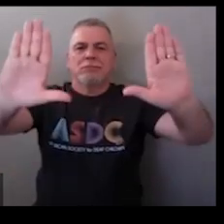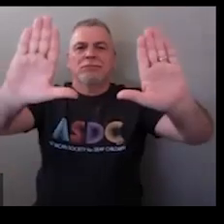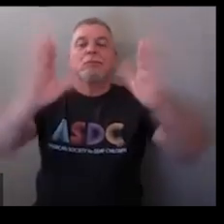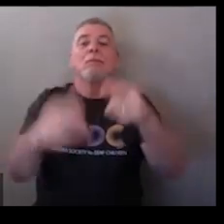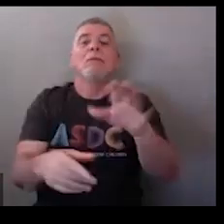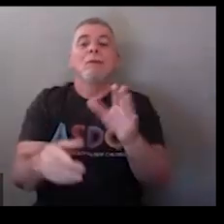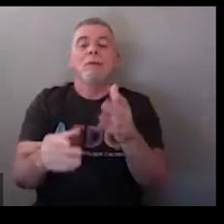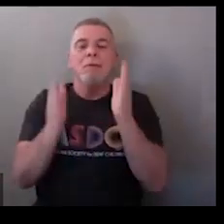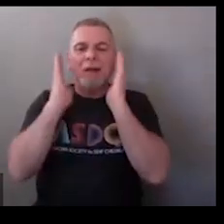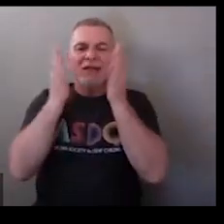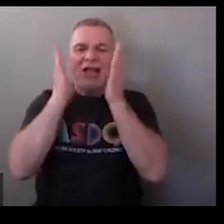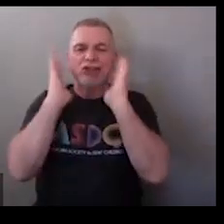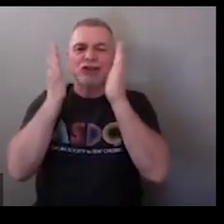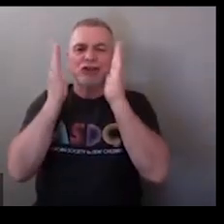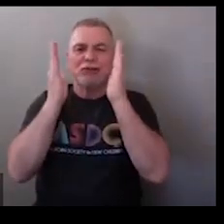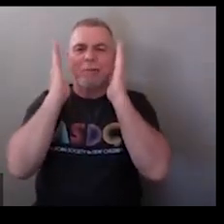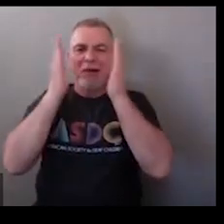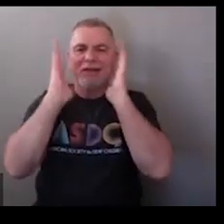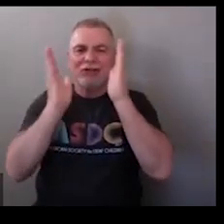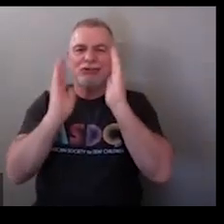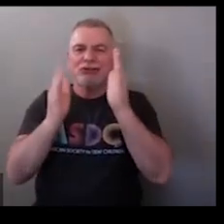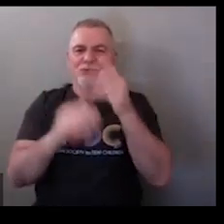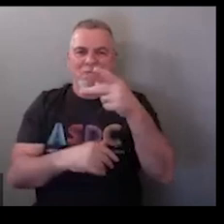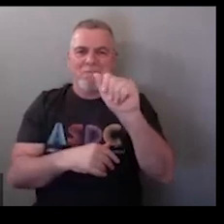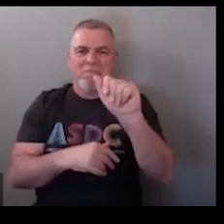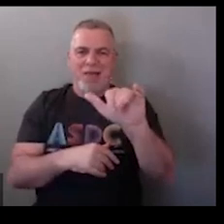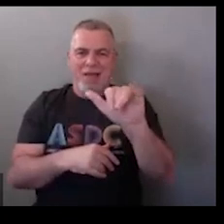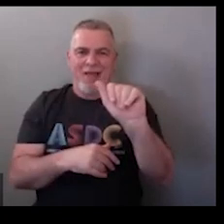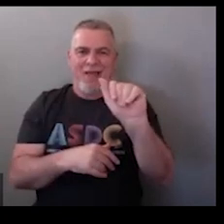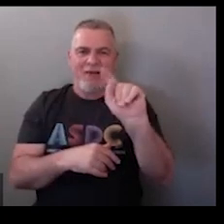okay pay attention this is pay attention